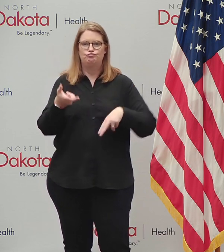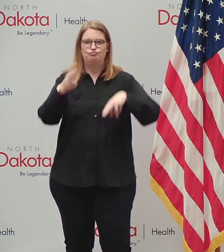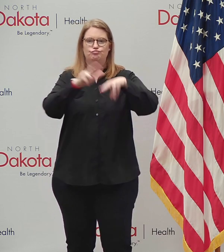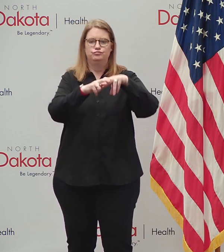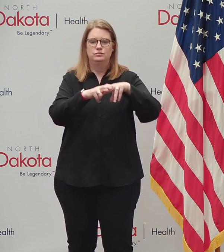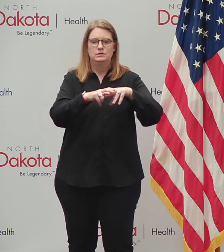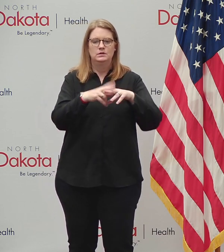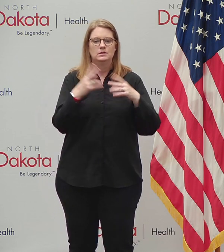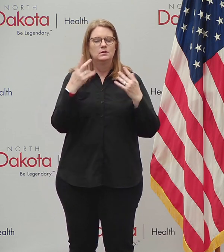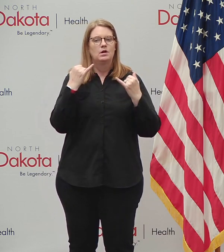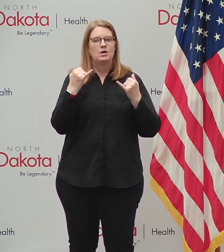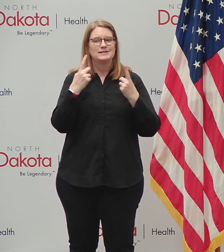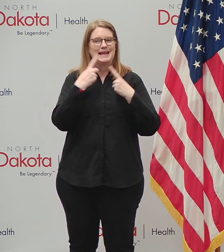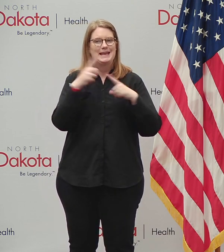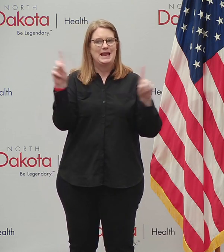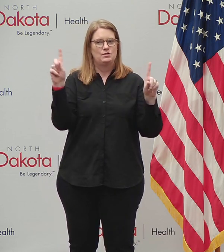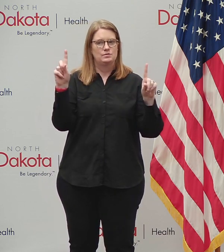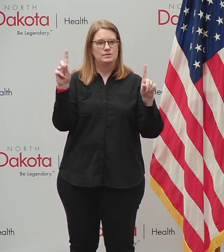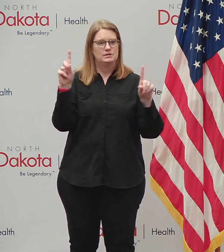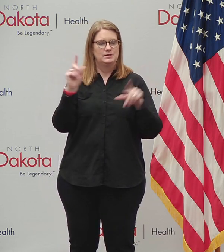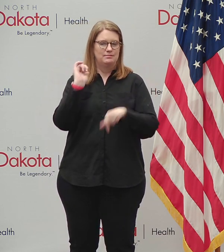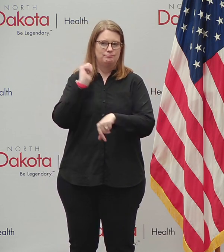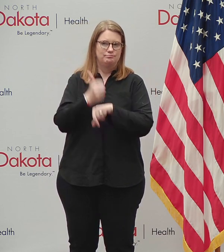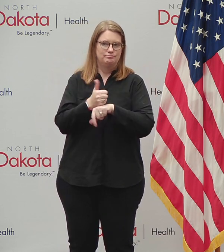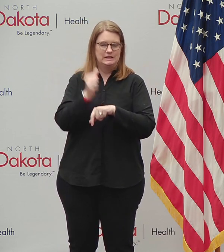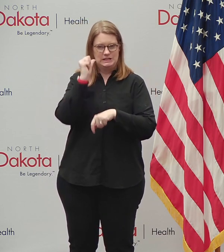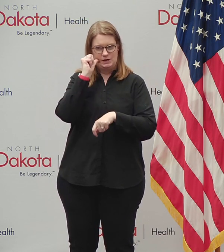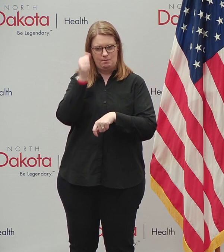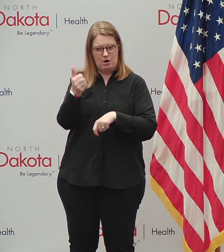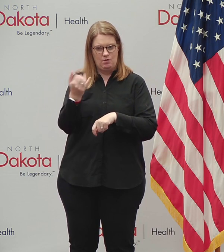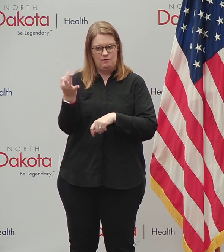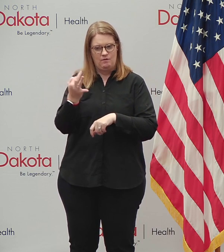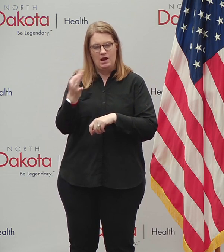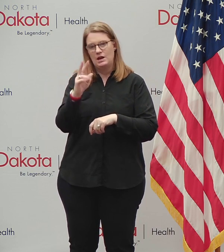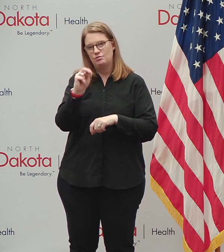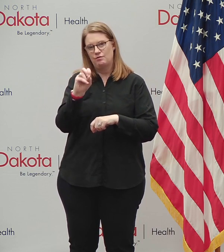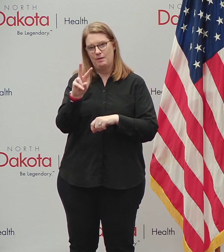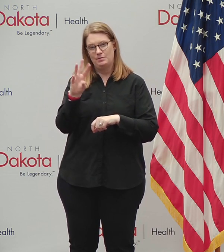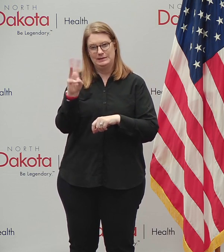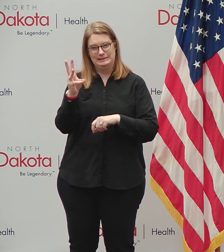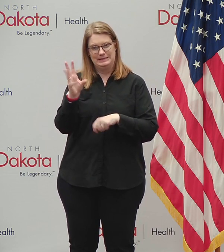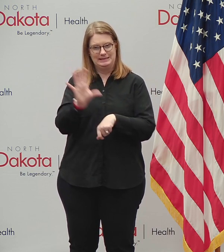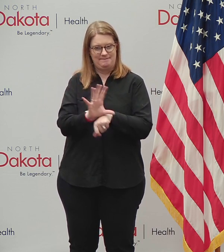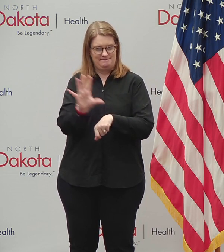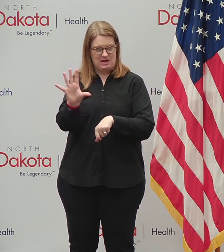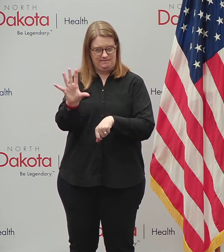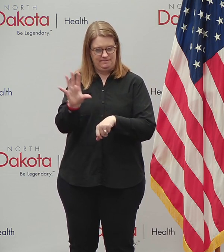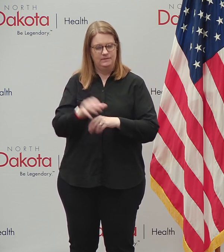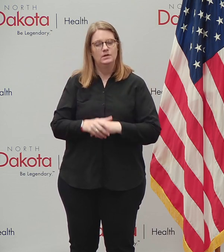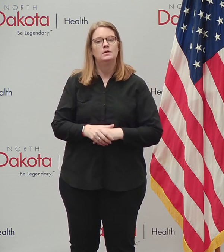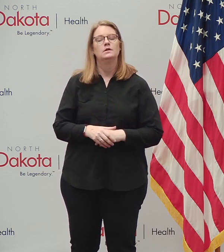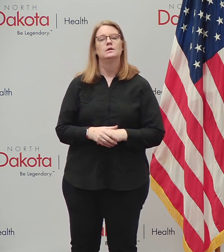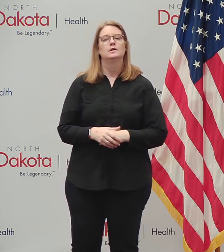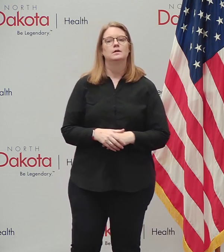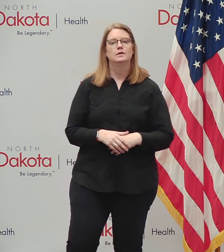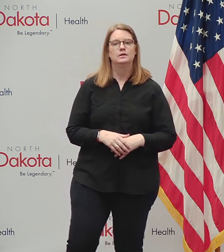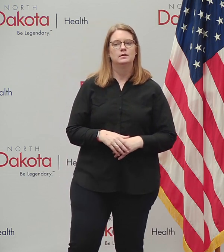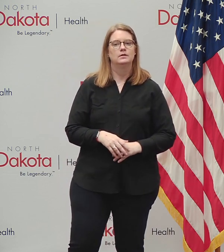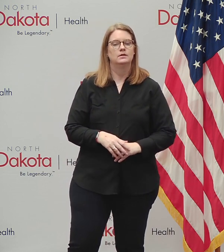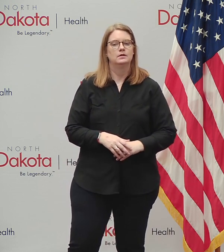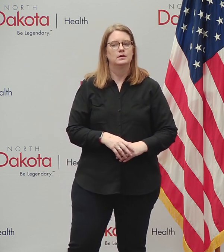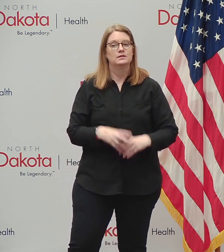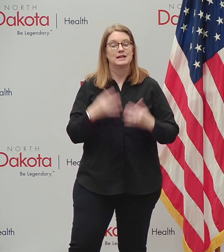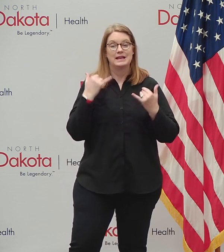that we're gonna make effective tomorrow at, uh, tomorrow, Friday, November 6th at 5 p.m. Uh, and, and, and